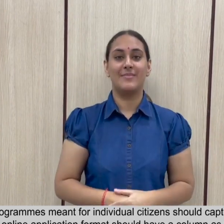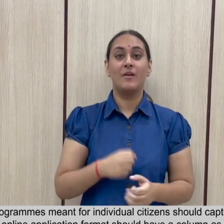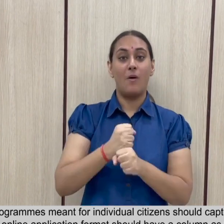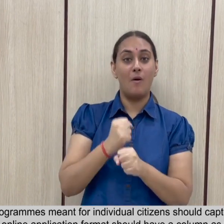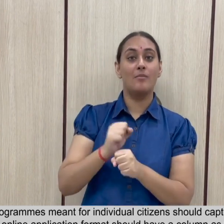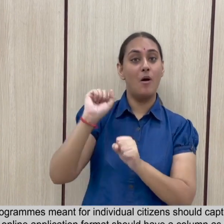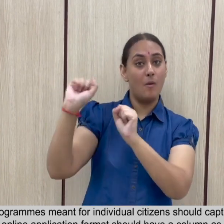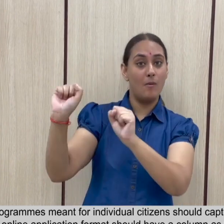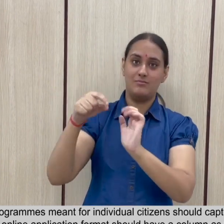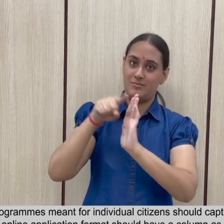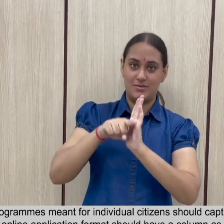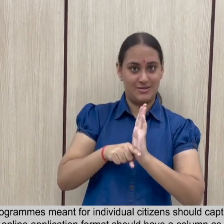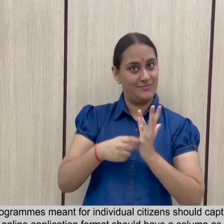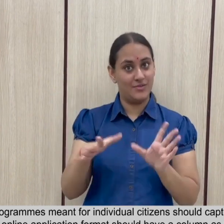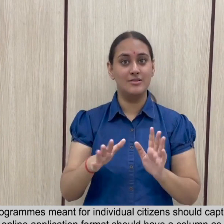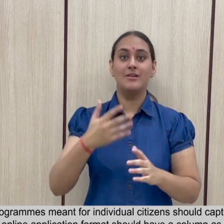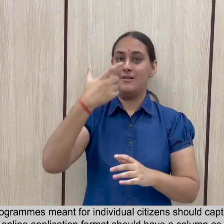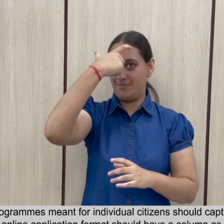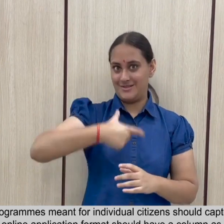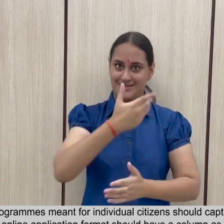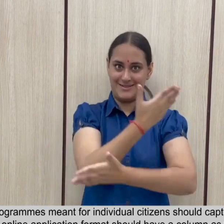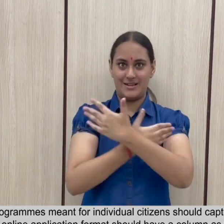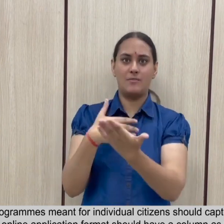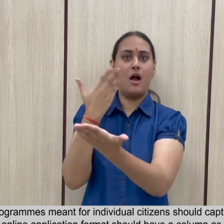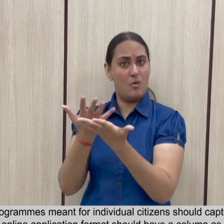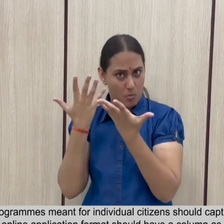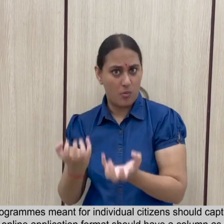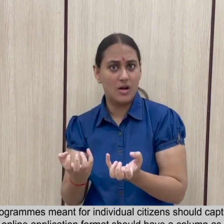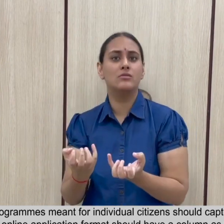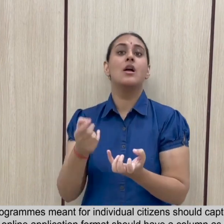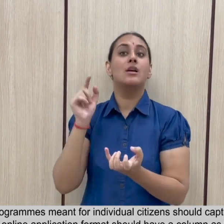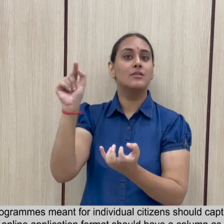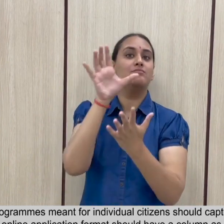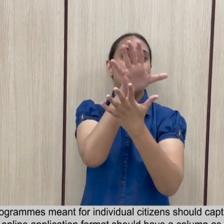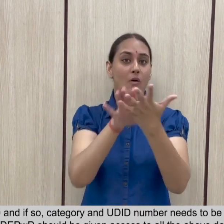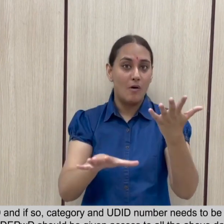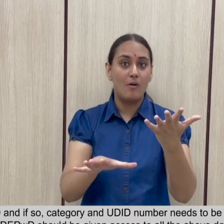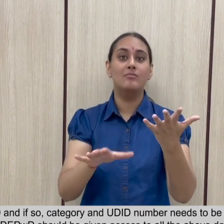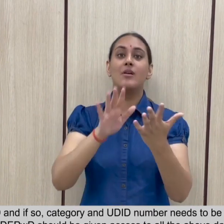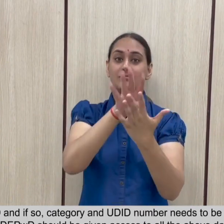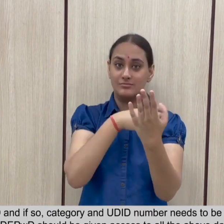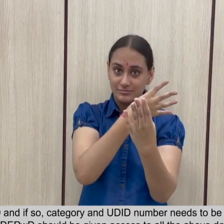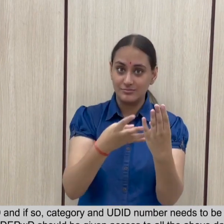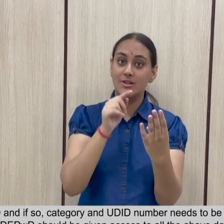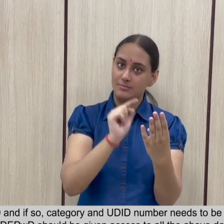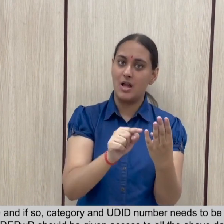The online application format should have a column as to whether the applicant is a PWD and if so,